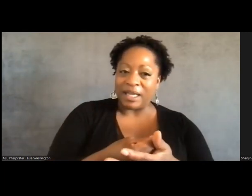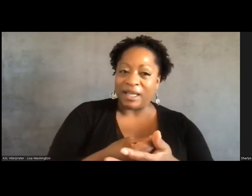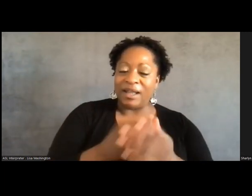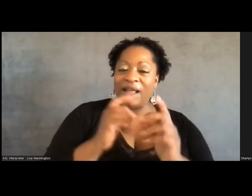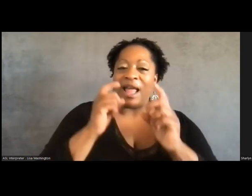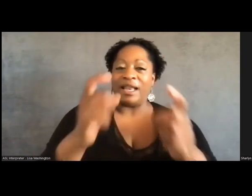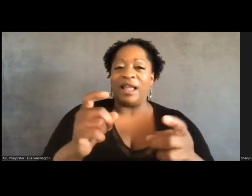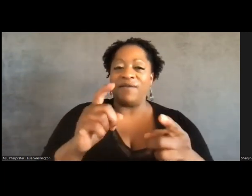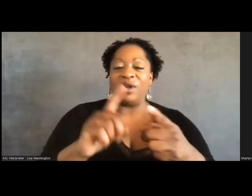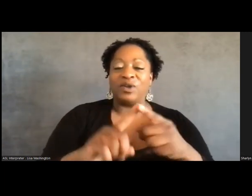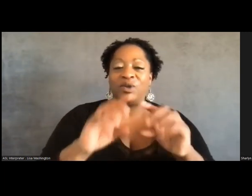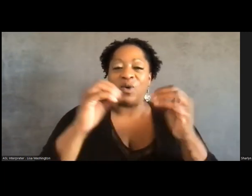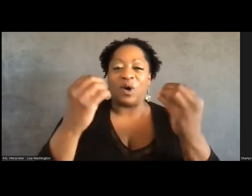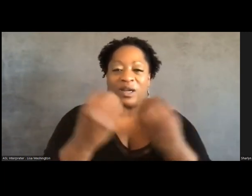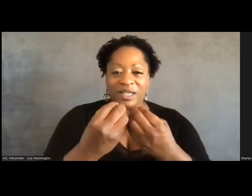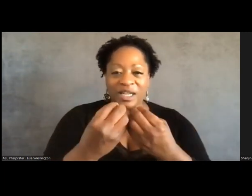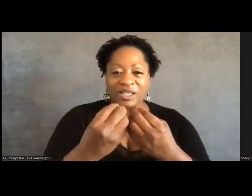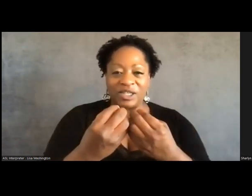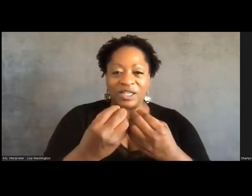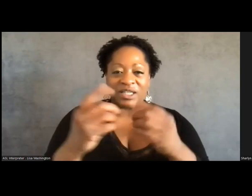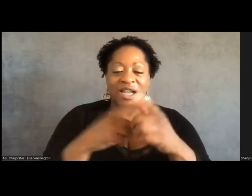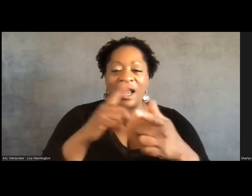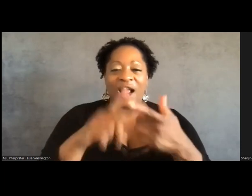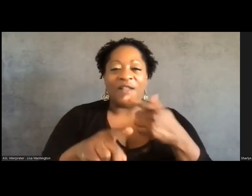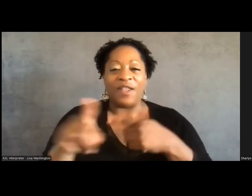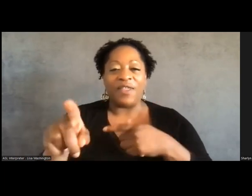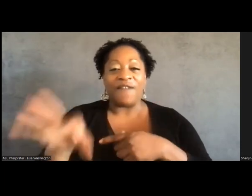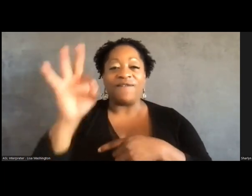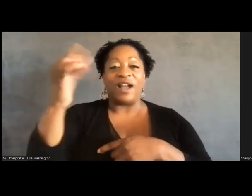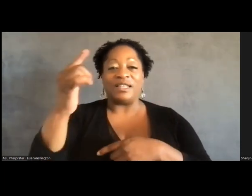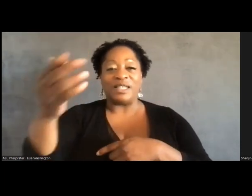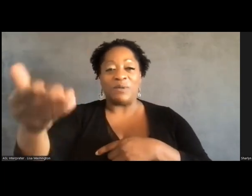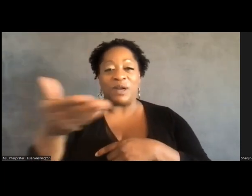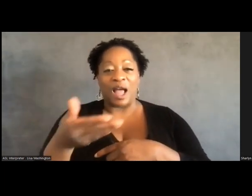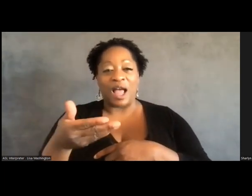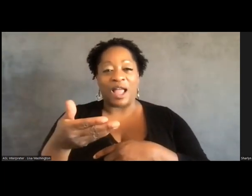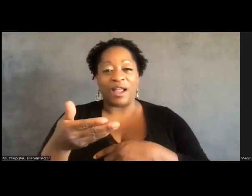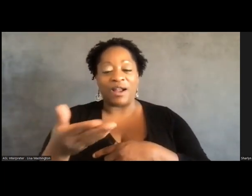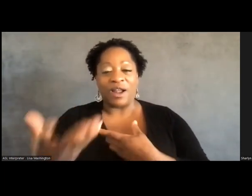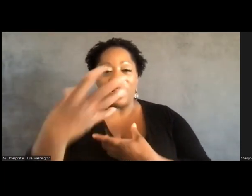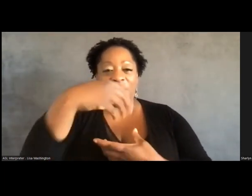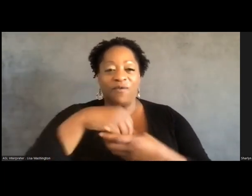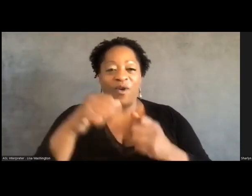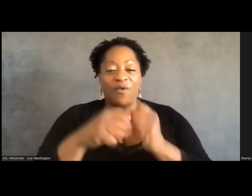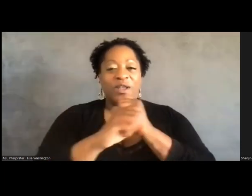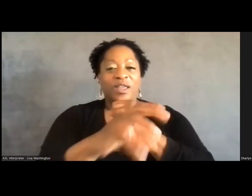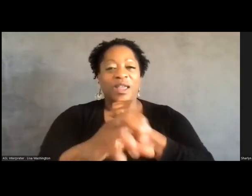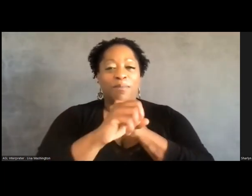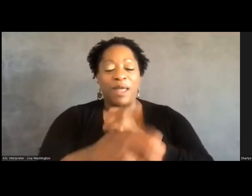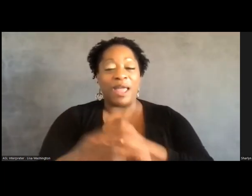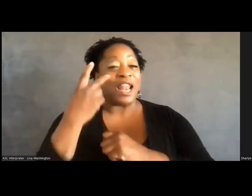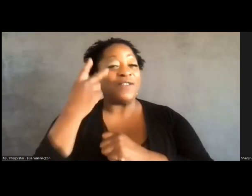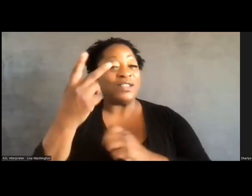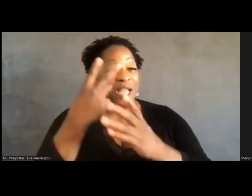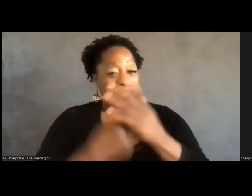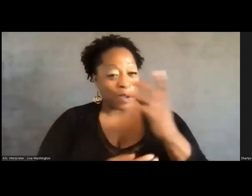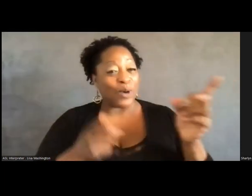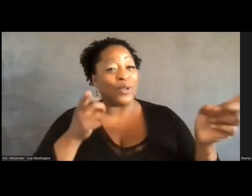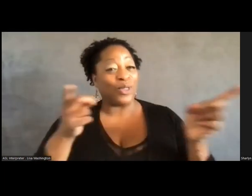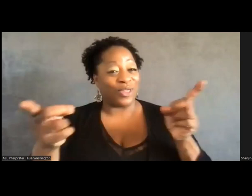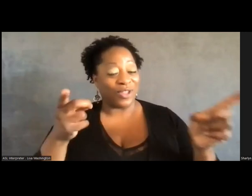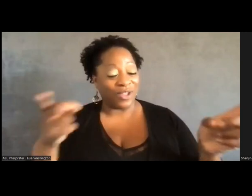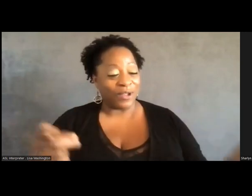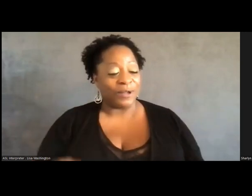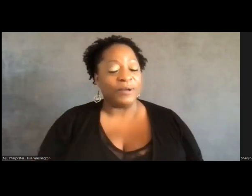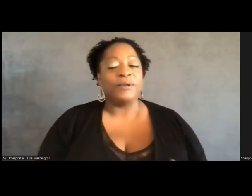to an organization that then goes out and finds someone and hires someone to bring them into the campaign. And I've seen a lot of both of those things. Um,